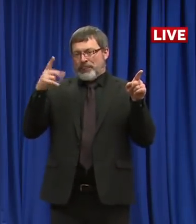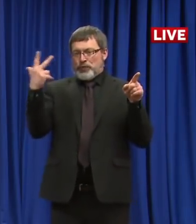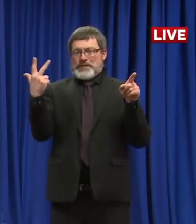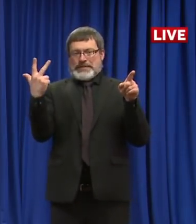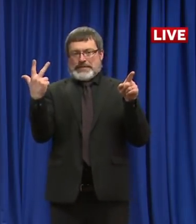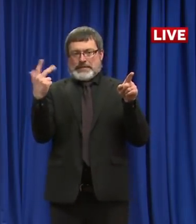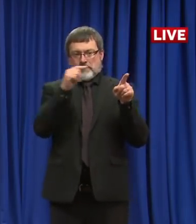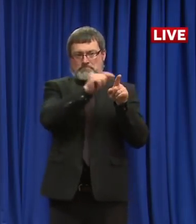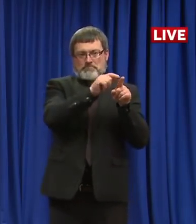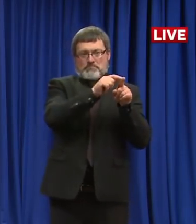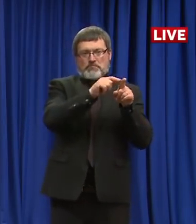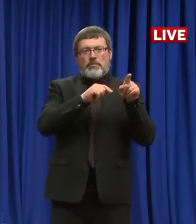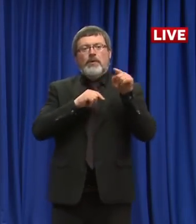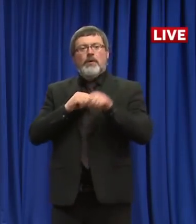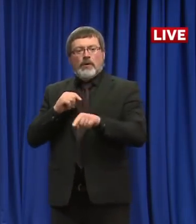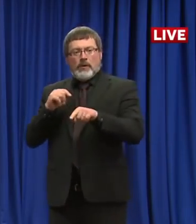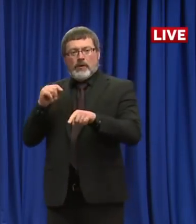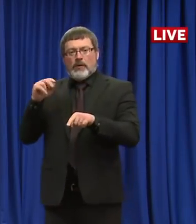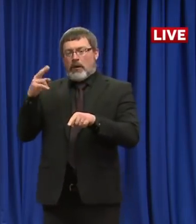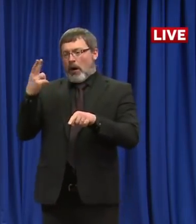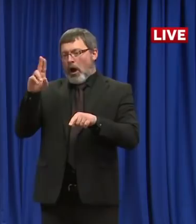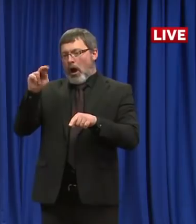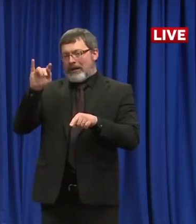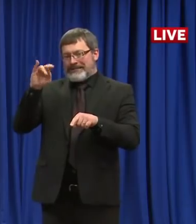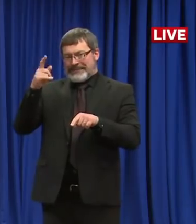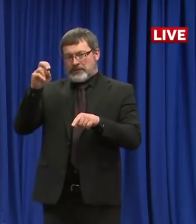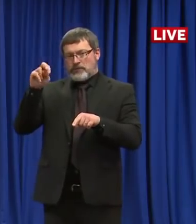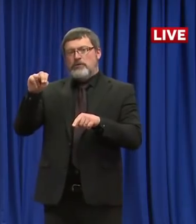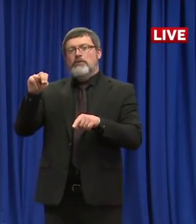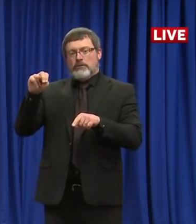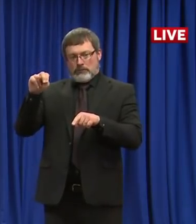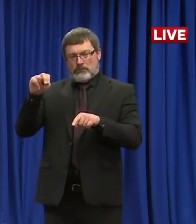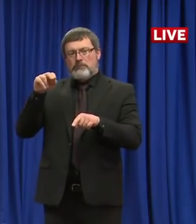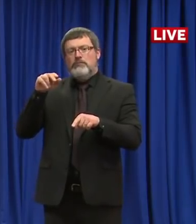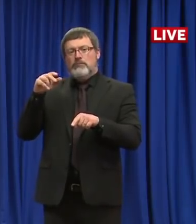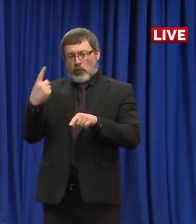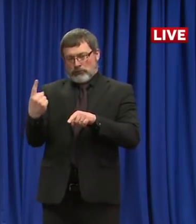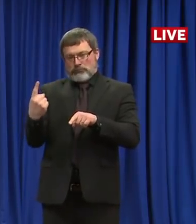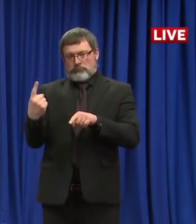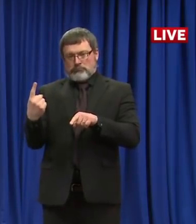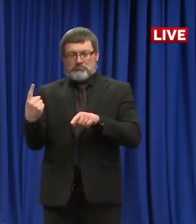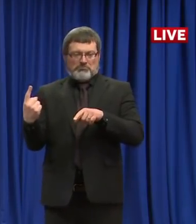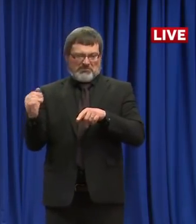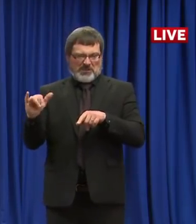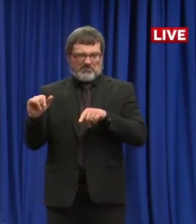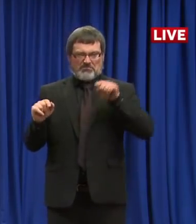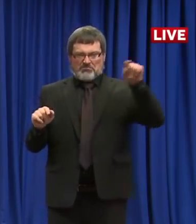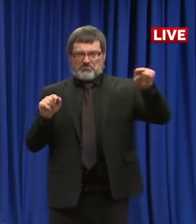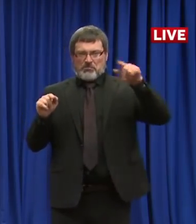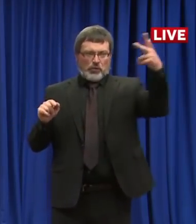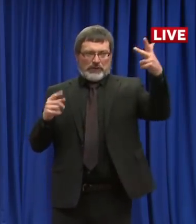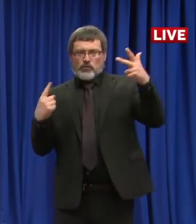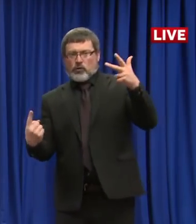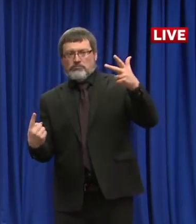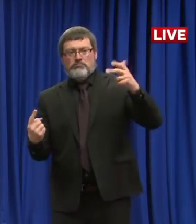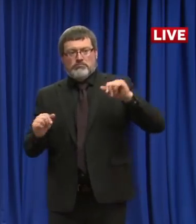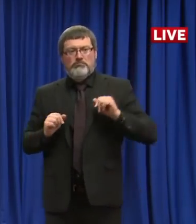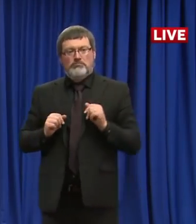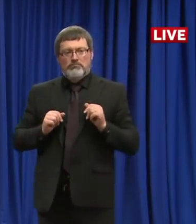That is not recent passings, but as we've talked about before, sometimes it takes several days to get the confirmation of death.